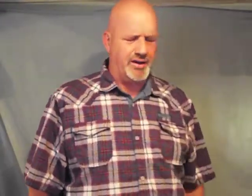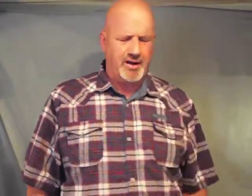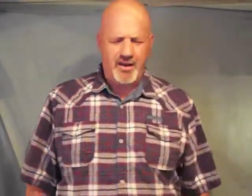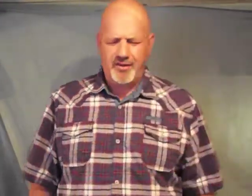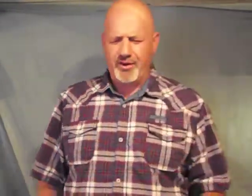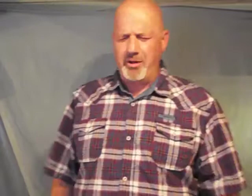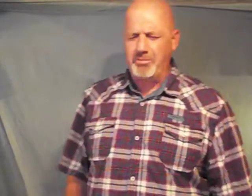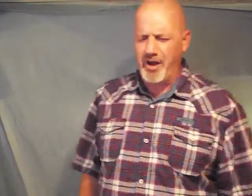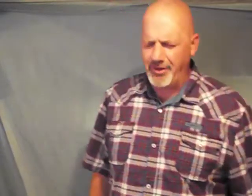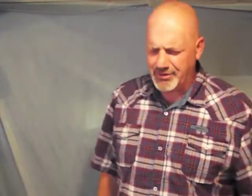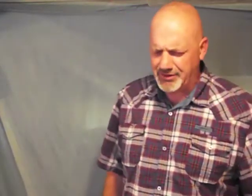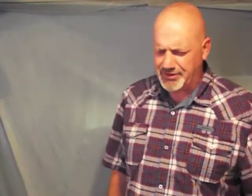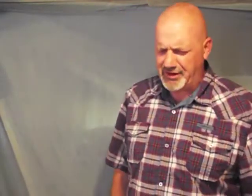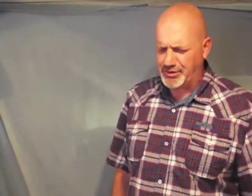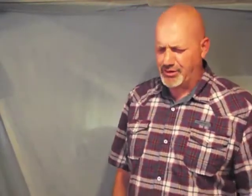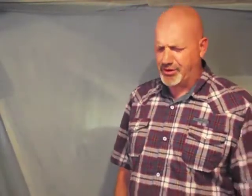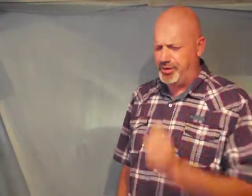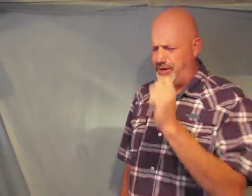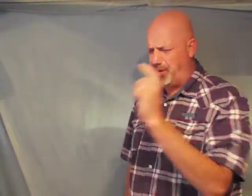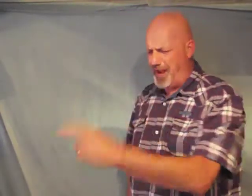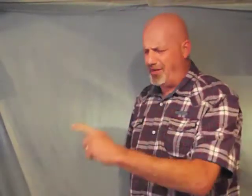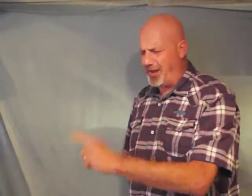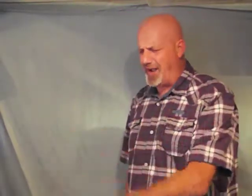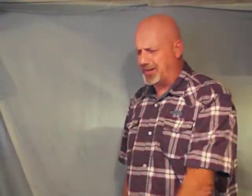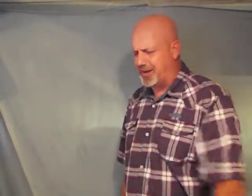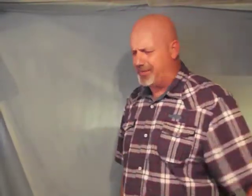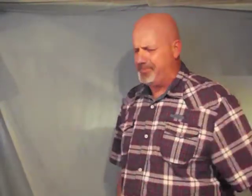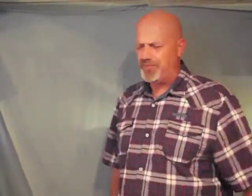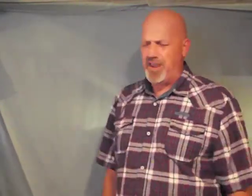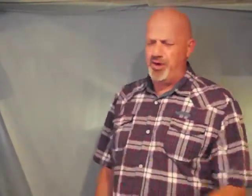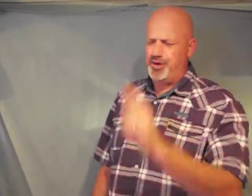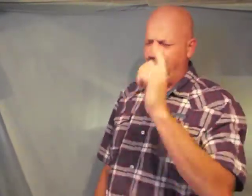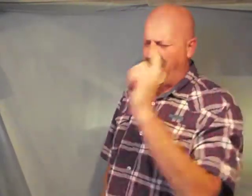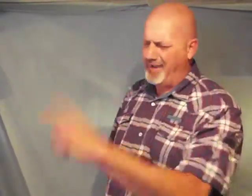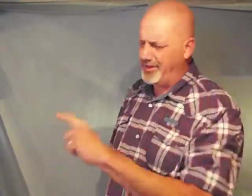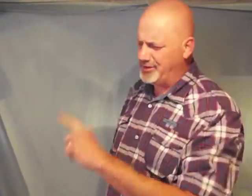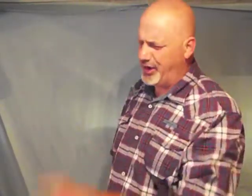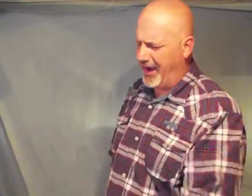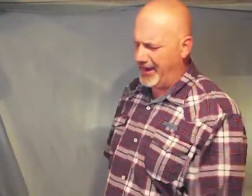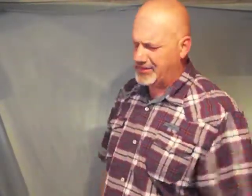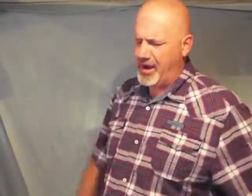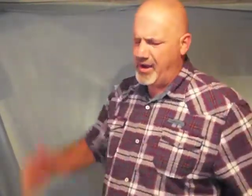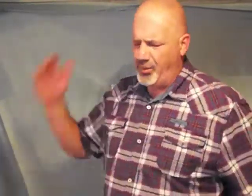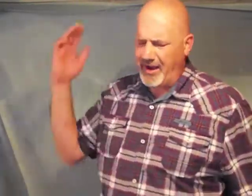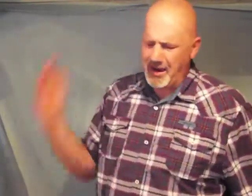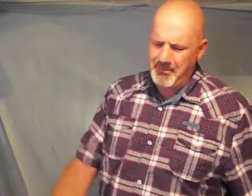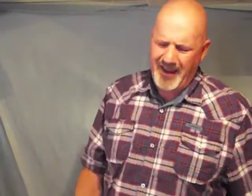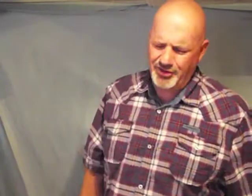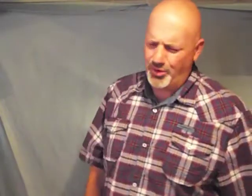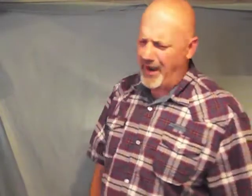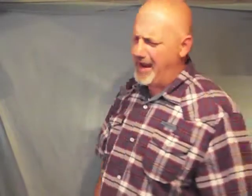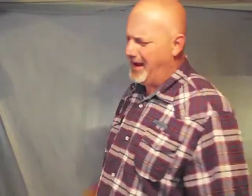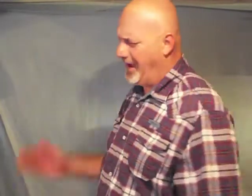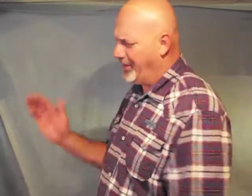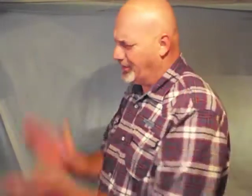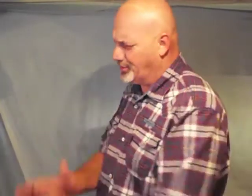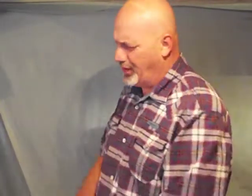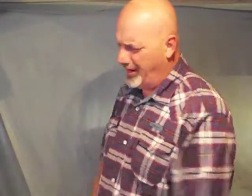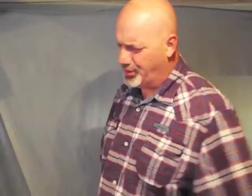from our brothers and sisters who you have locked up who you have in chains we command you right now that those chains are